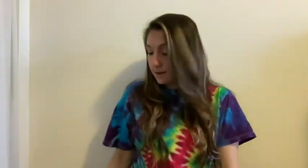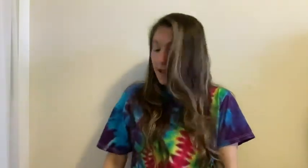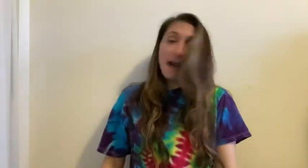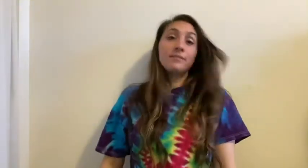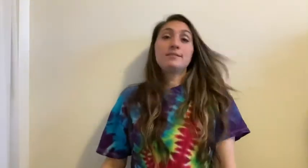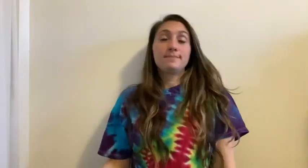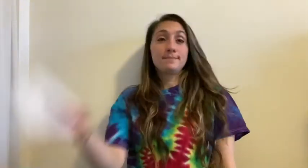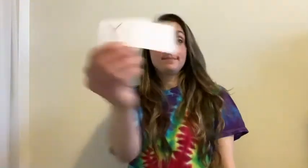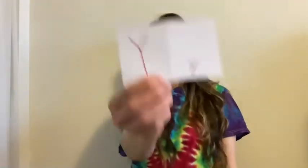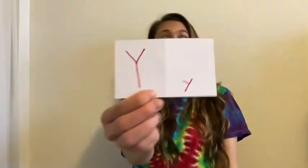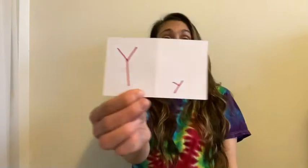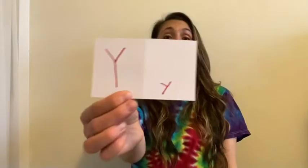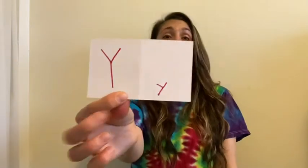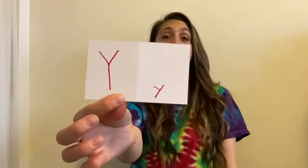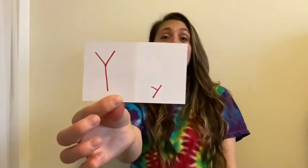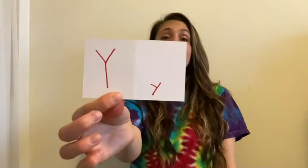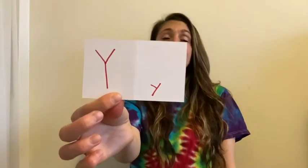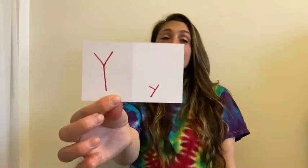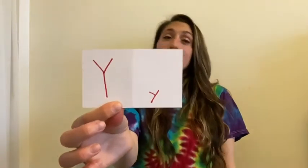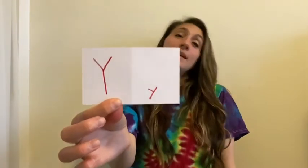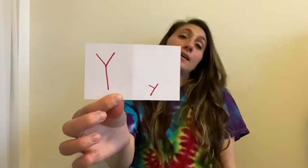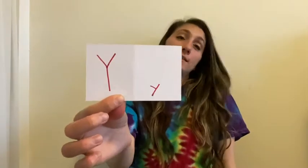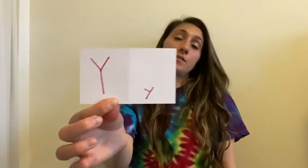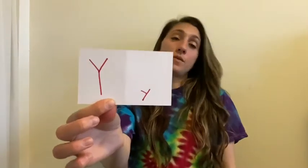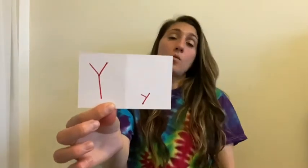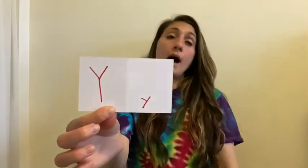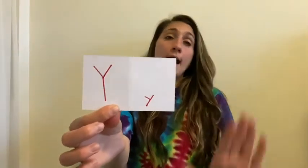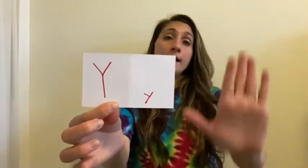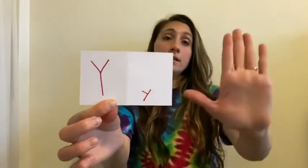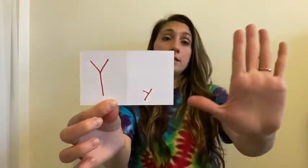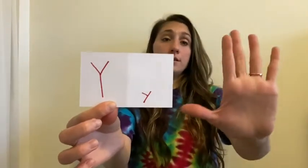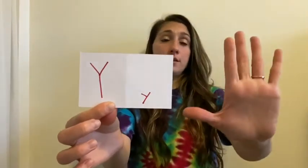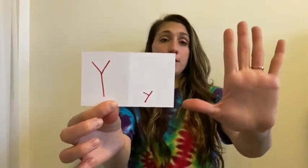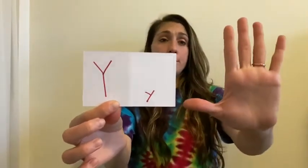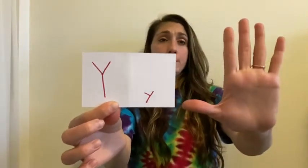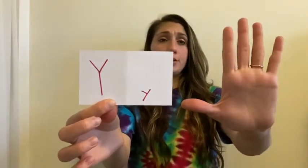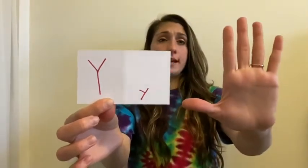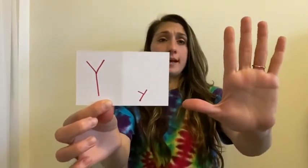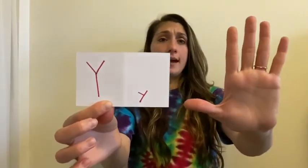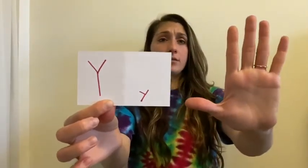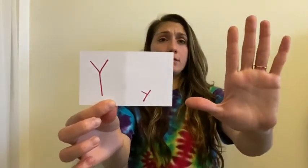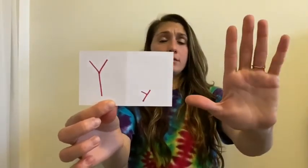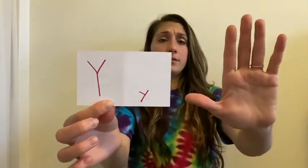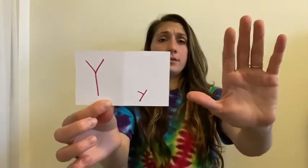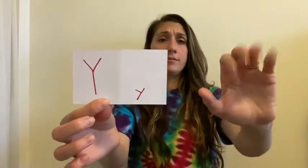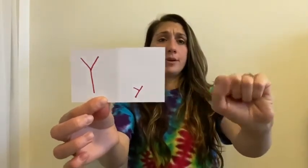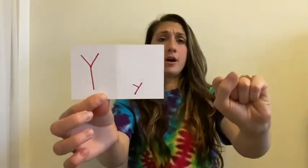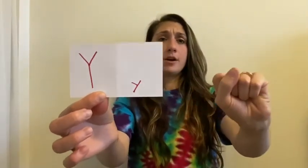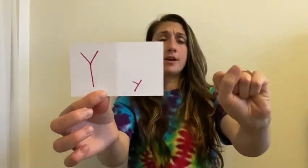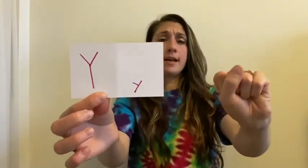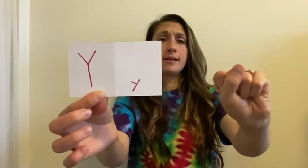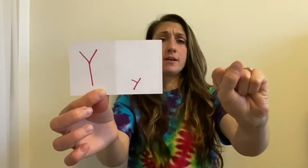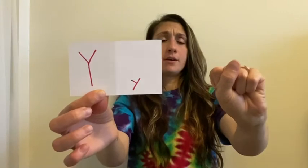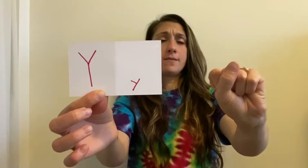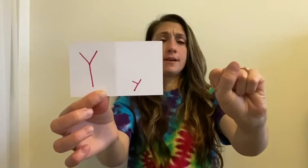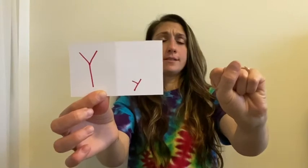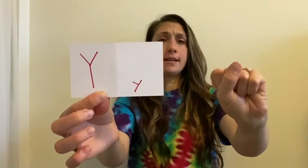I have, Y. So for the Y, put your hand out, put all your fingers together,